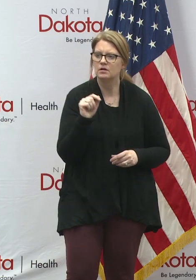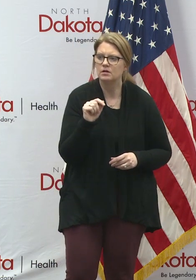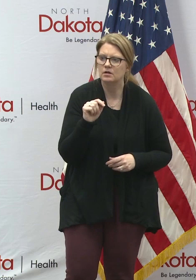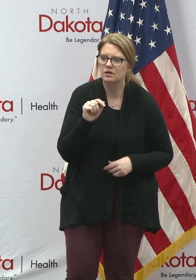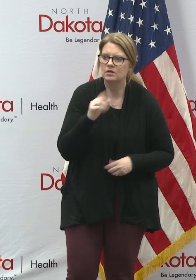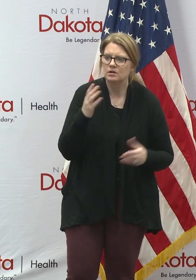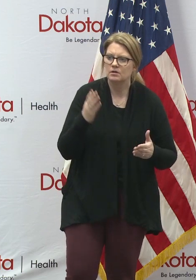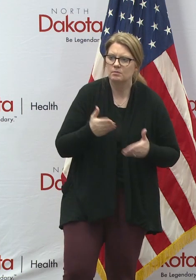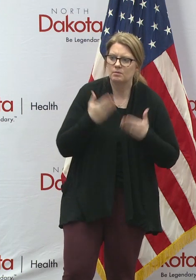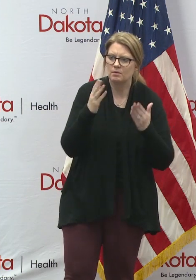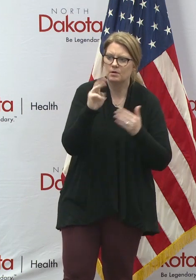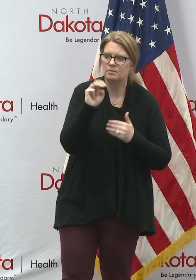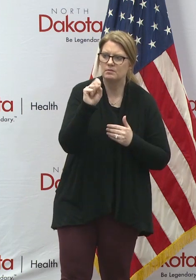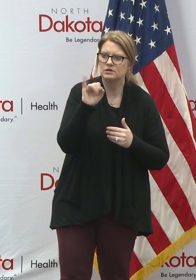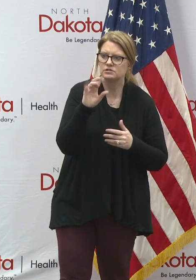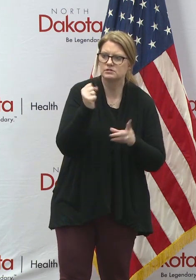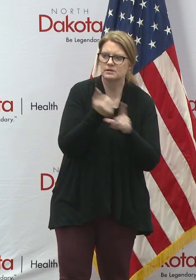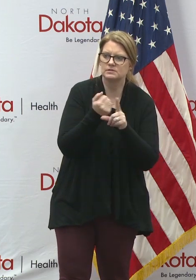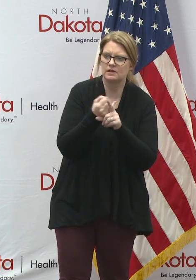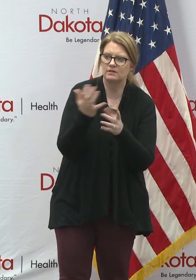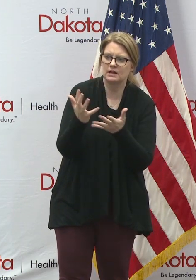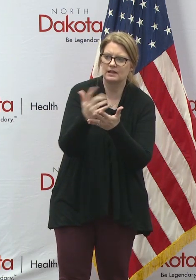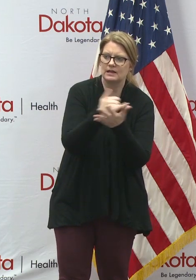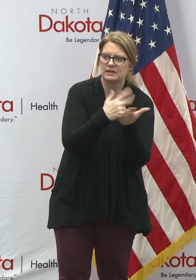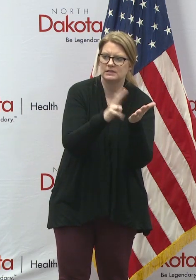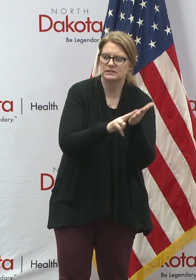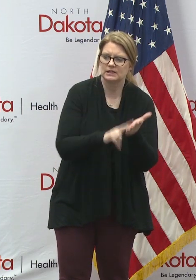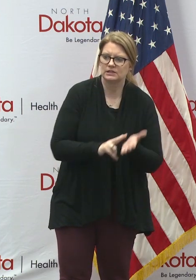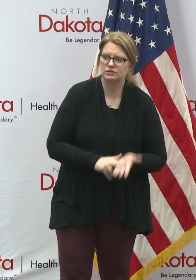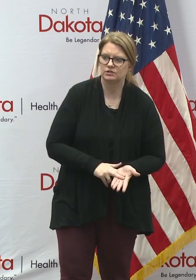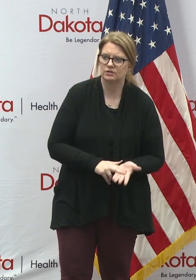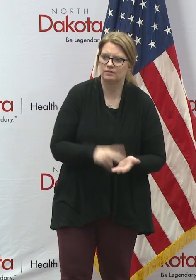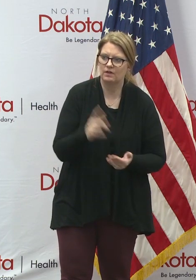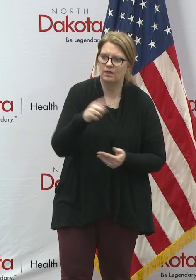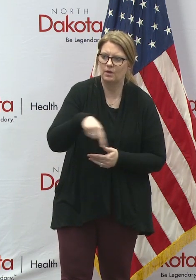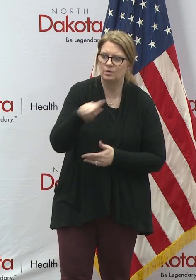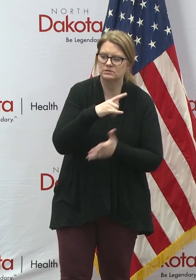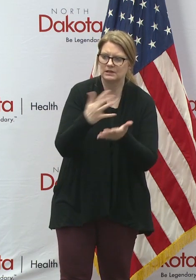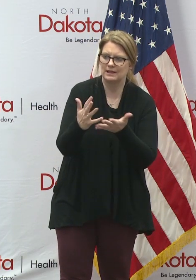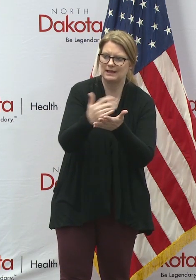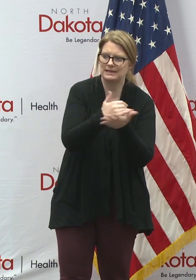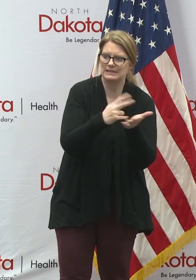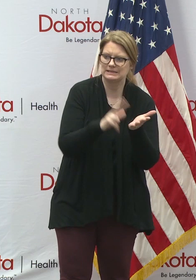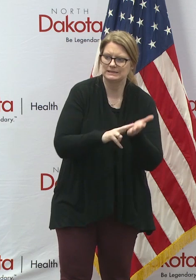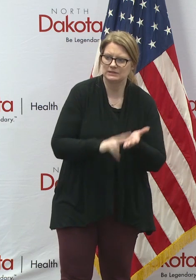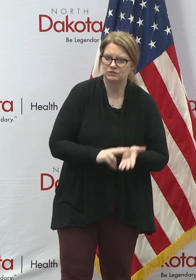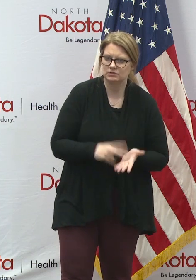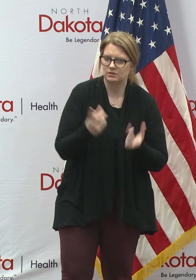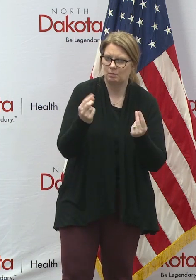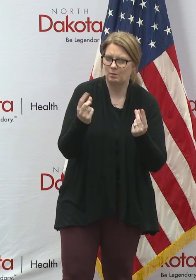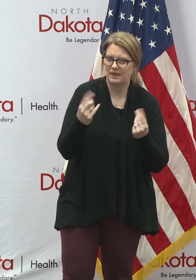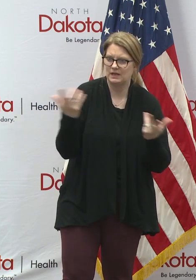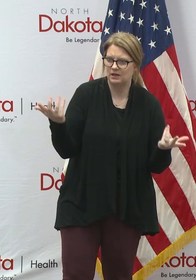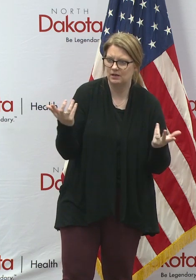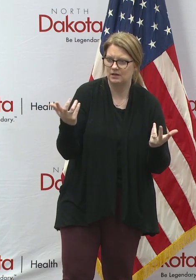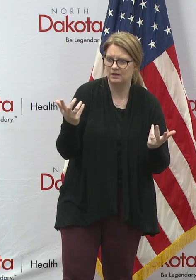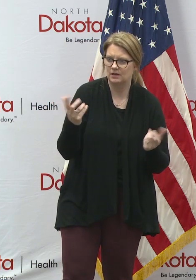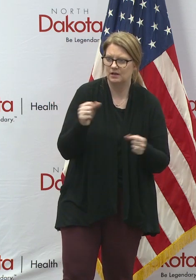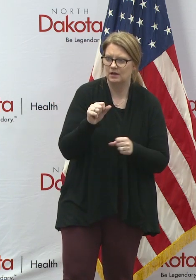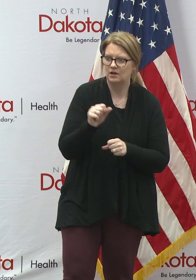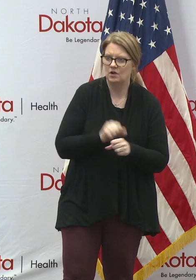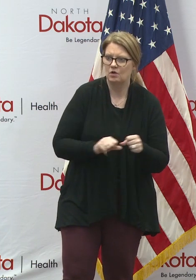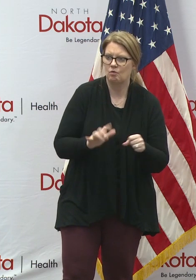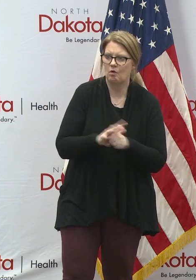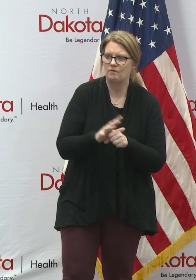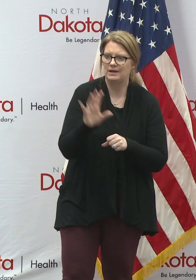and proposed measures will be collecting signatures. Uh, what's your message to those collecting signatures and do you foresee COVID-19 hindering